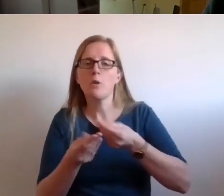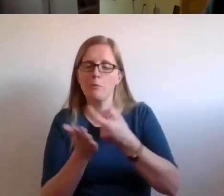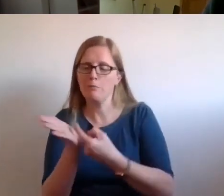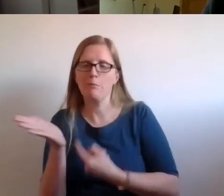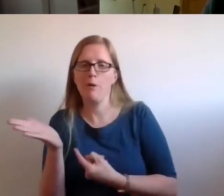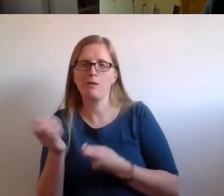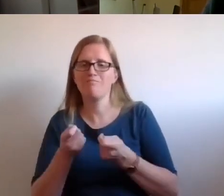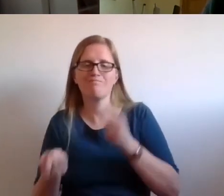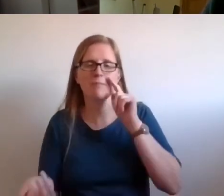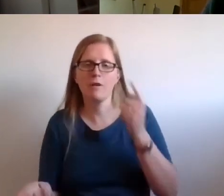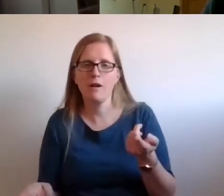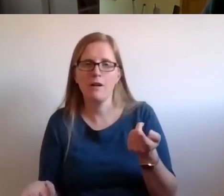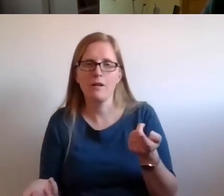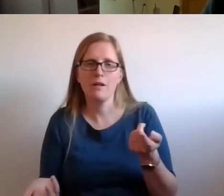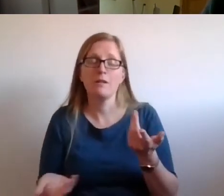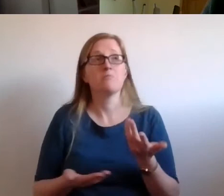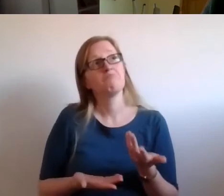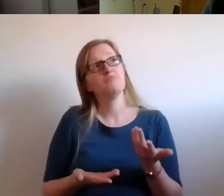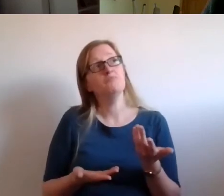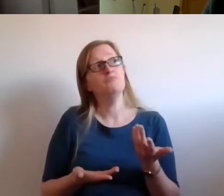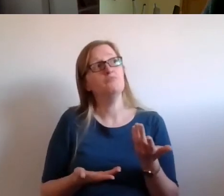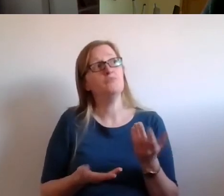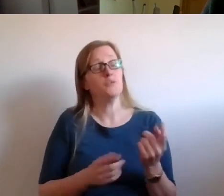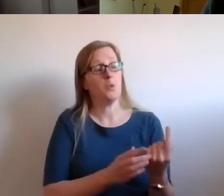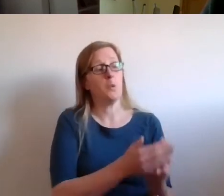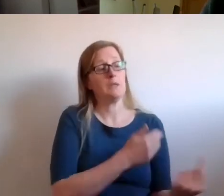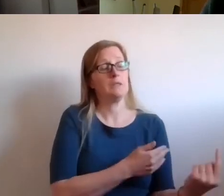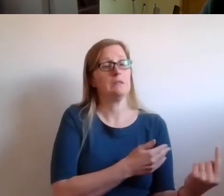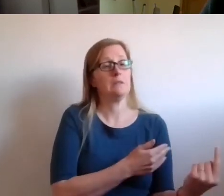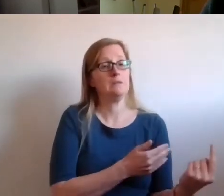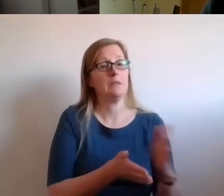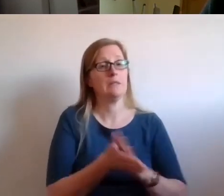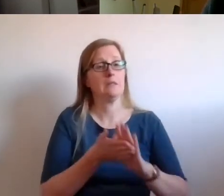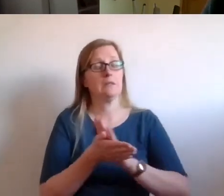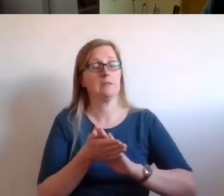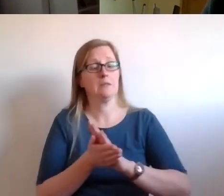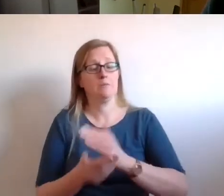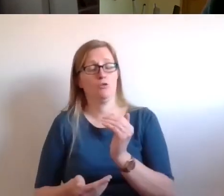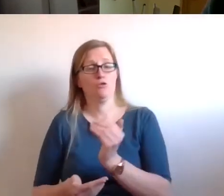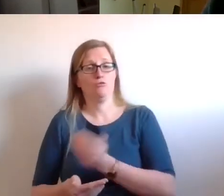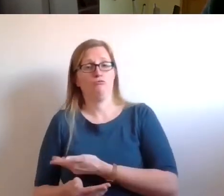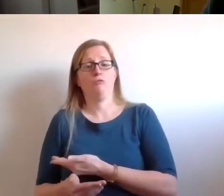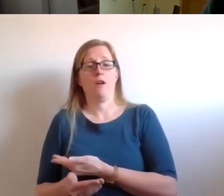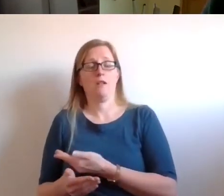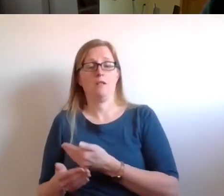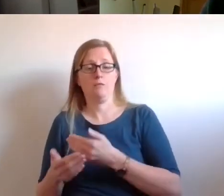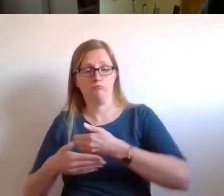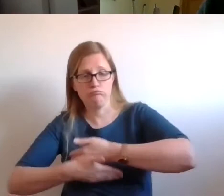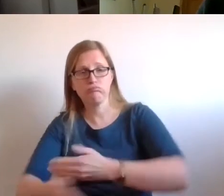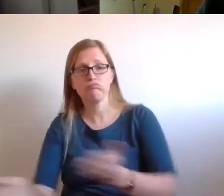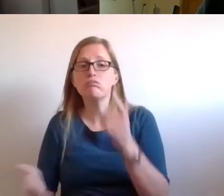scope of the rights that could be contained in any new framework would be broadened. Also, they would be able to be